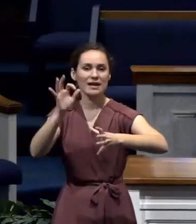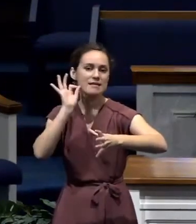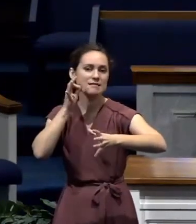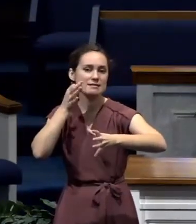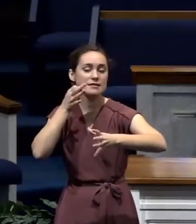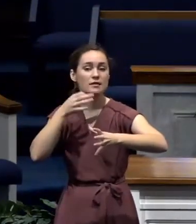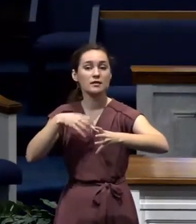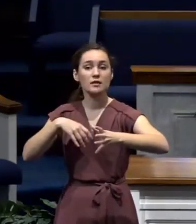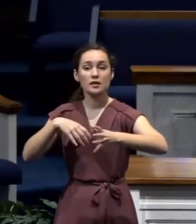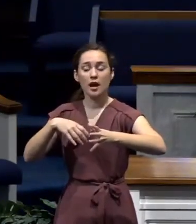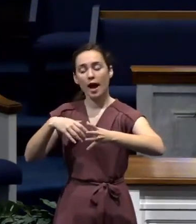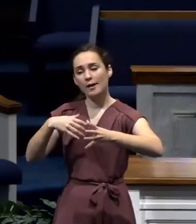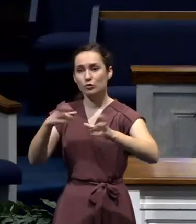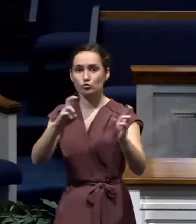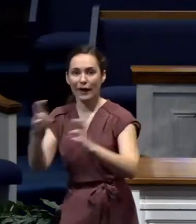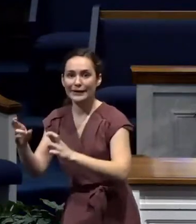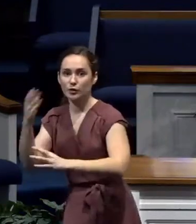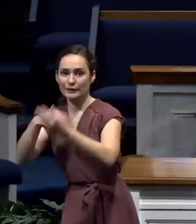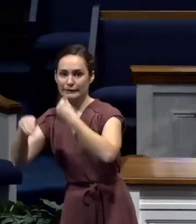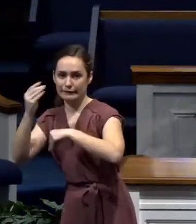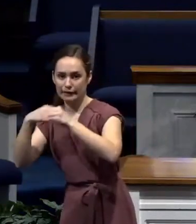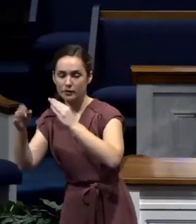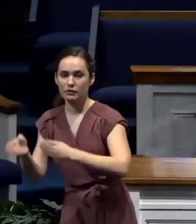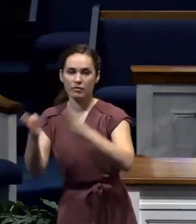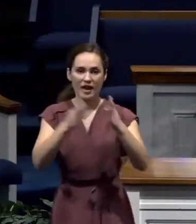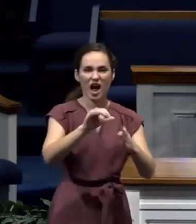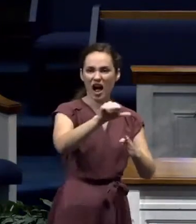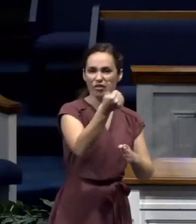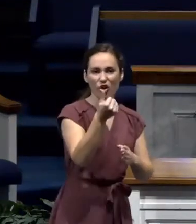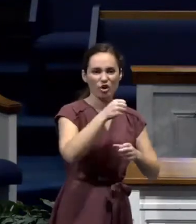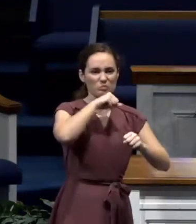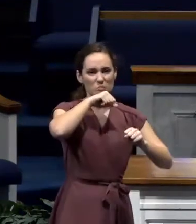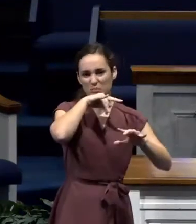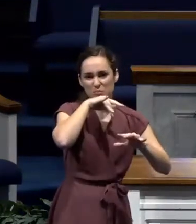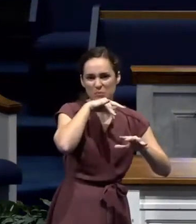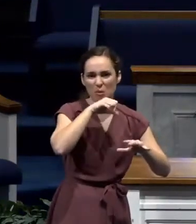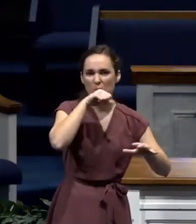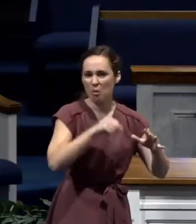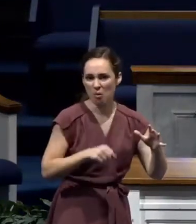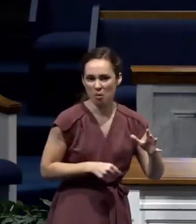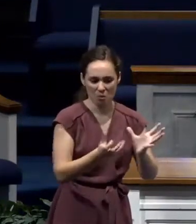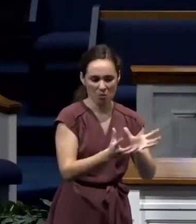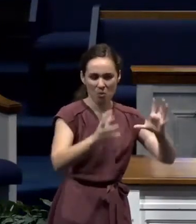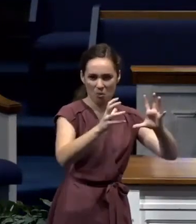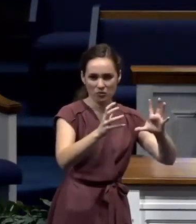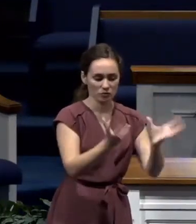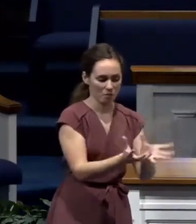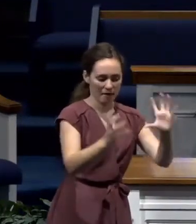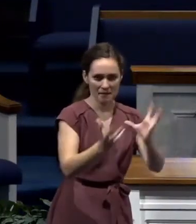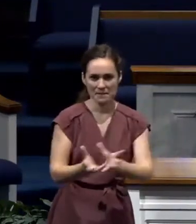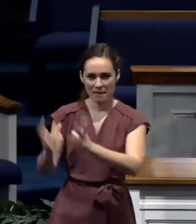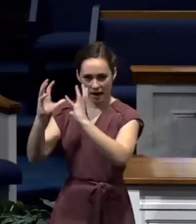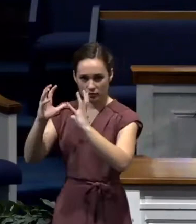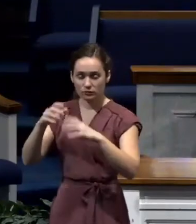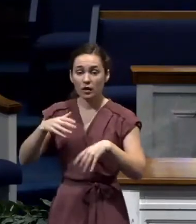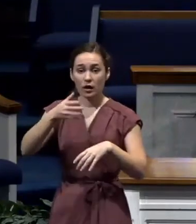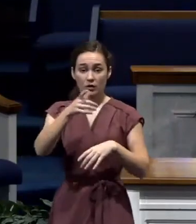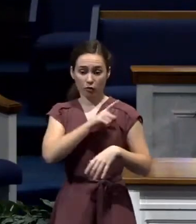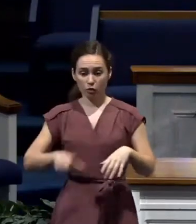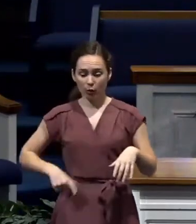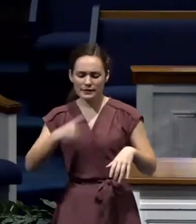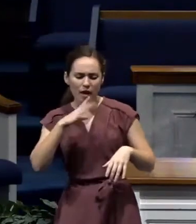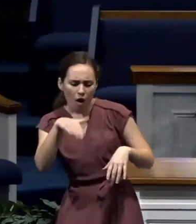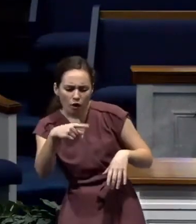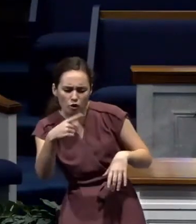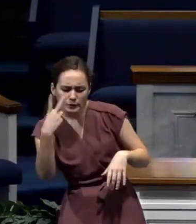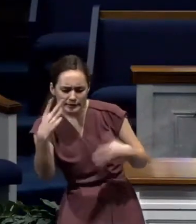basket of figs that were rotten. And God said, Jeremiah, what do you see? And Jeremiah says, Lord, I see a basket of figs that are